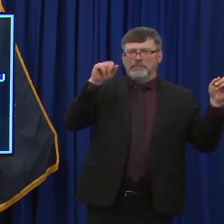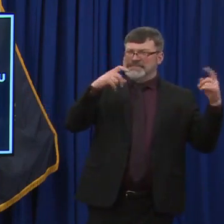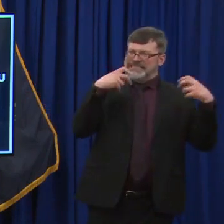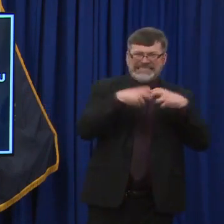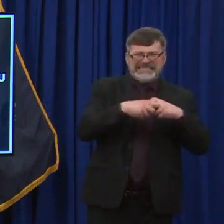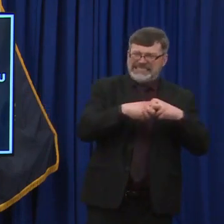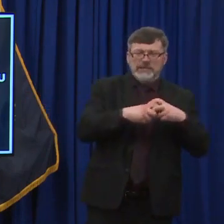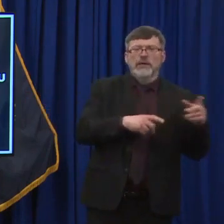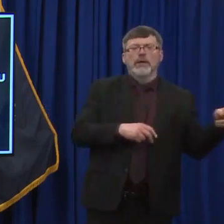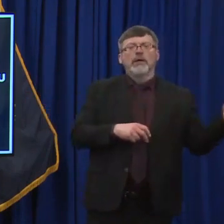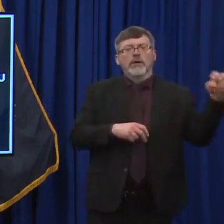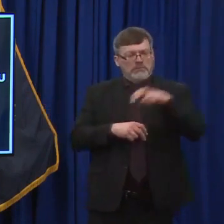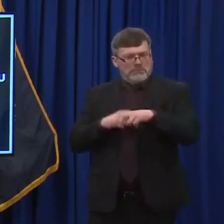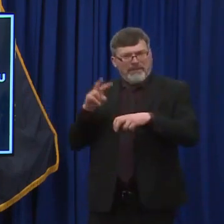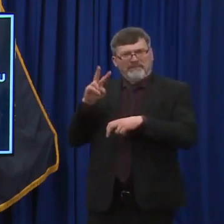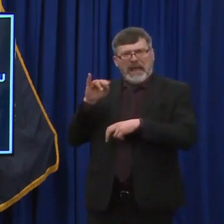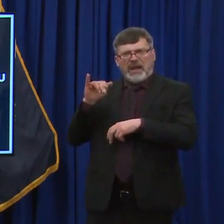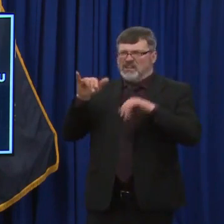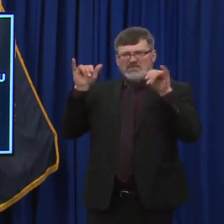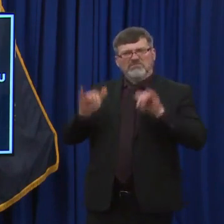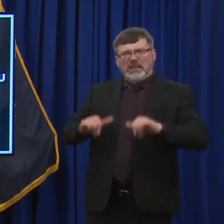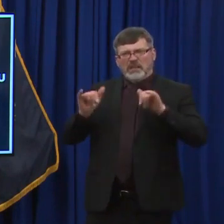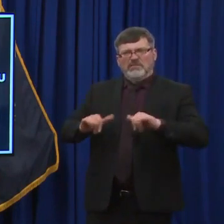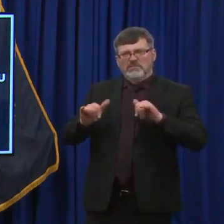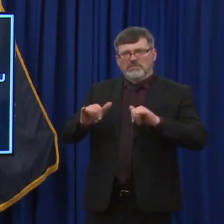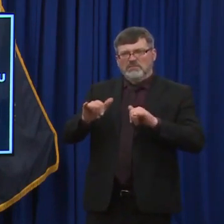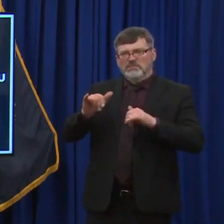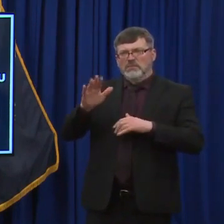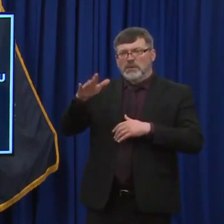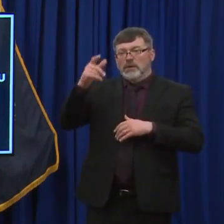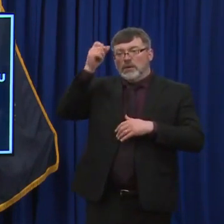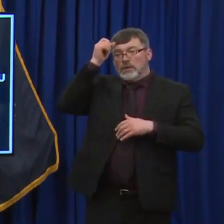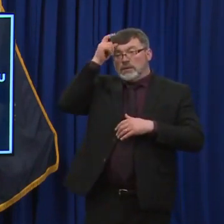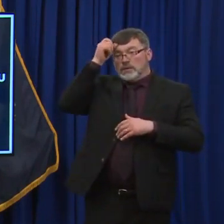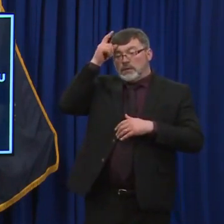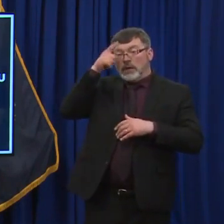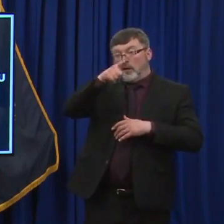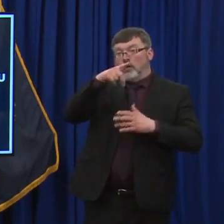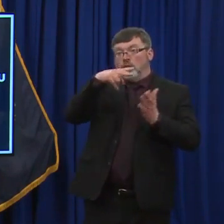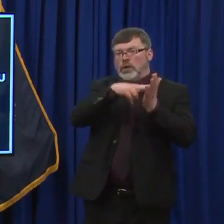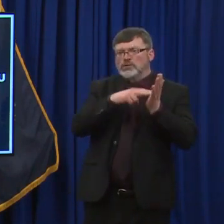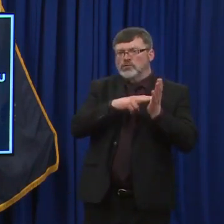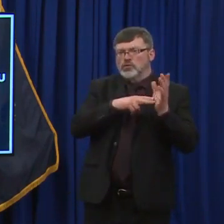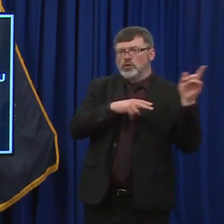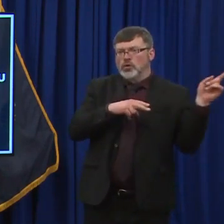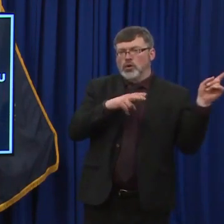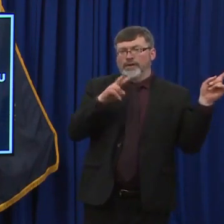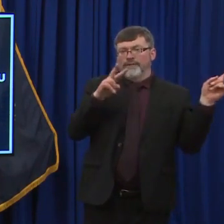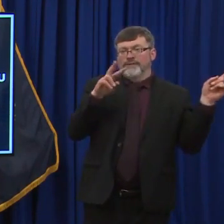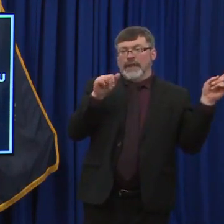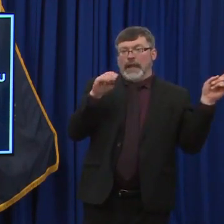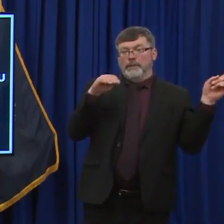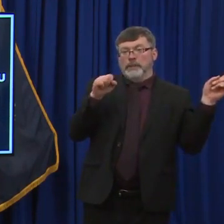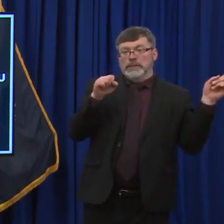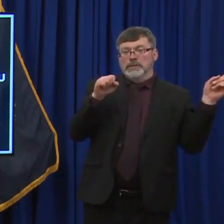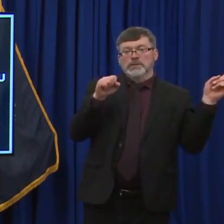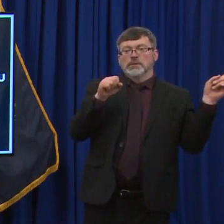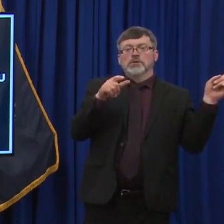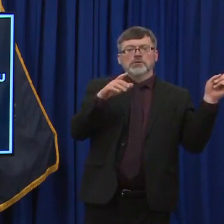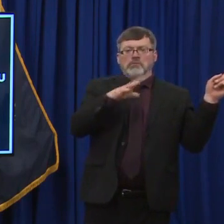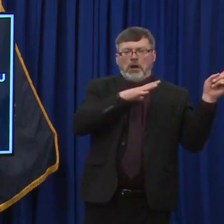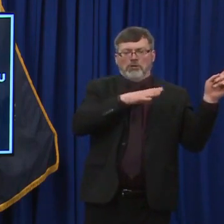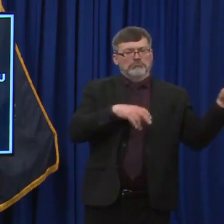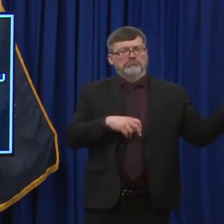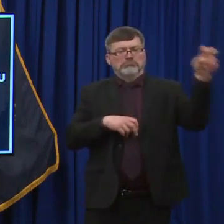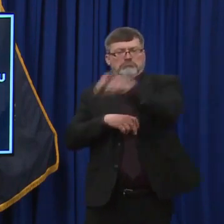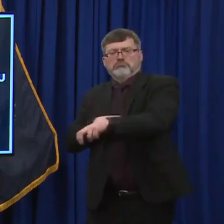registered in the old VAM system yet, um, then yes, you can go on to Vinny and register there, even if you're with a group 1-A, or group 1-B, or whatever